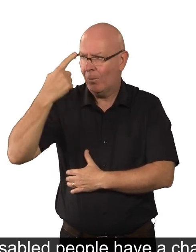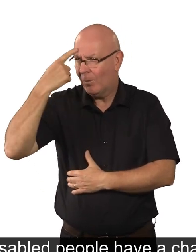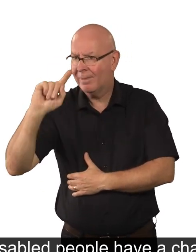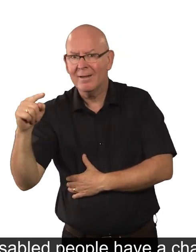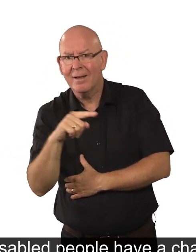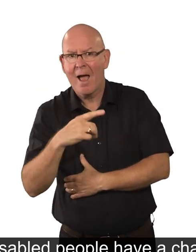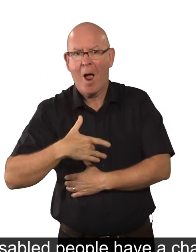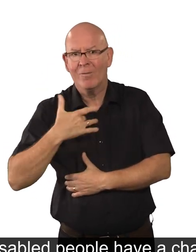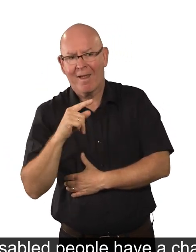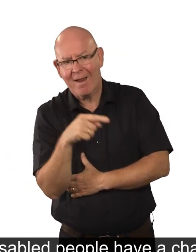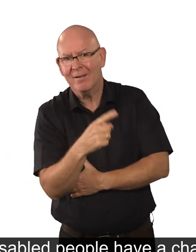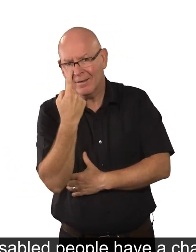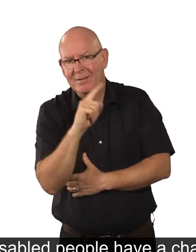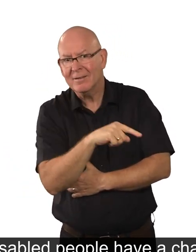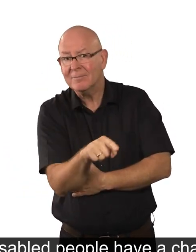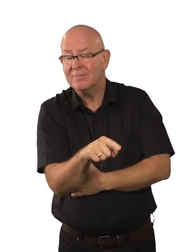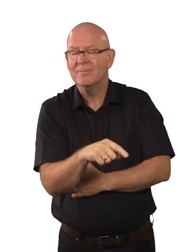to tell us what they think about these.